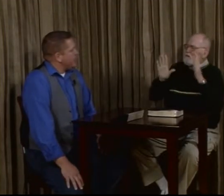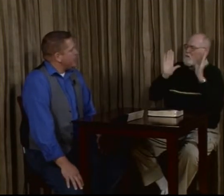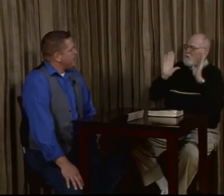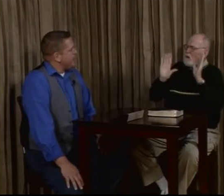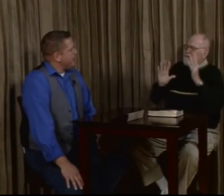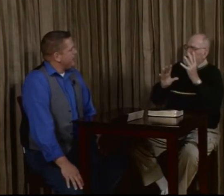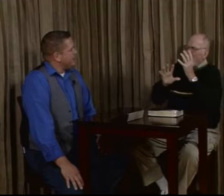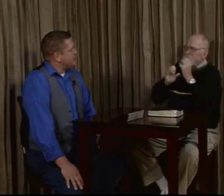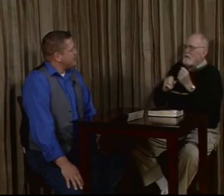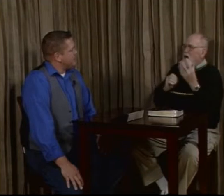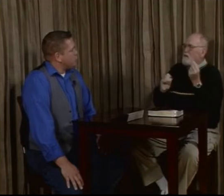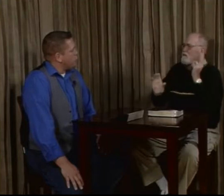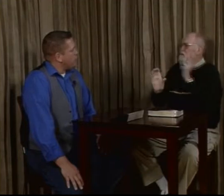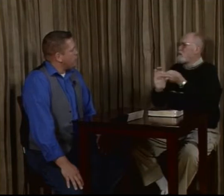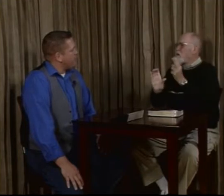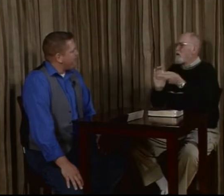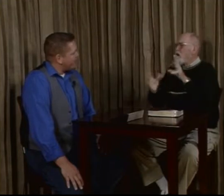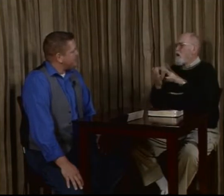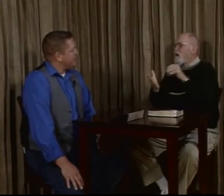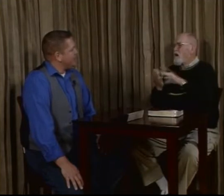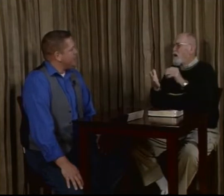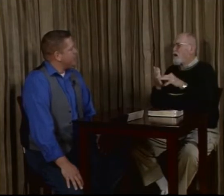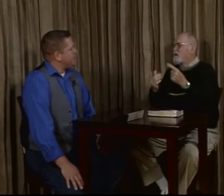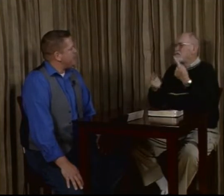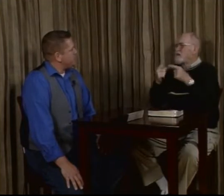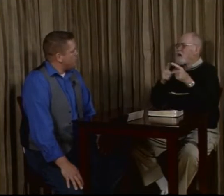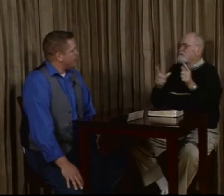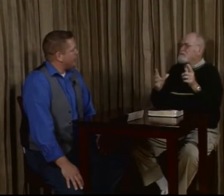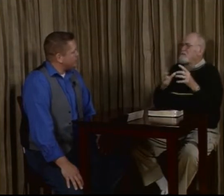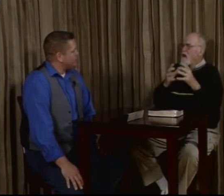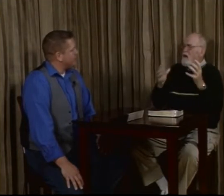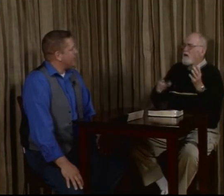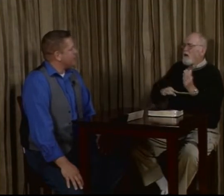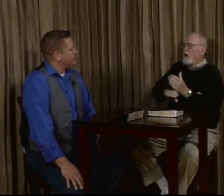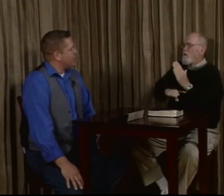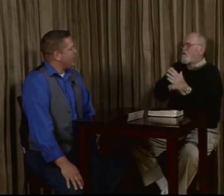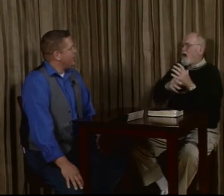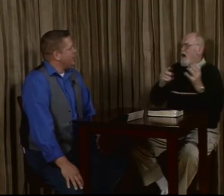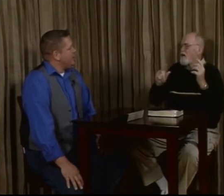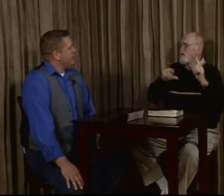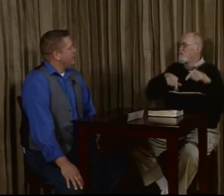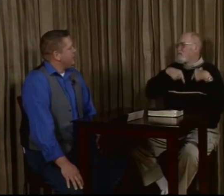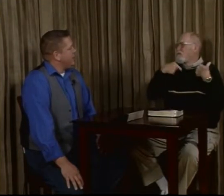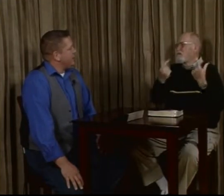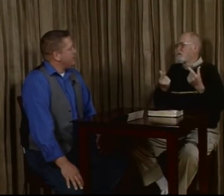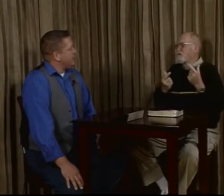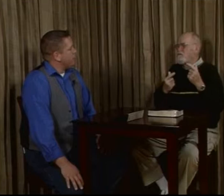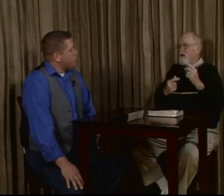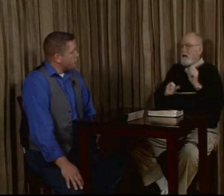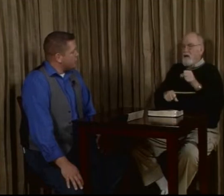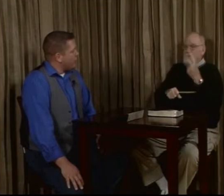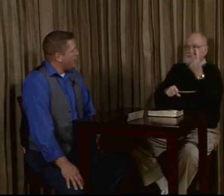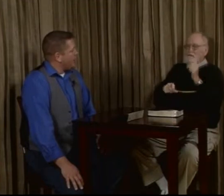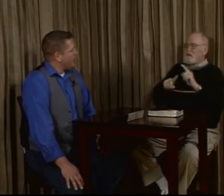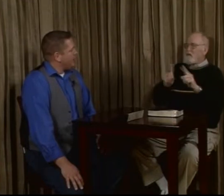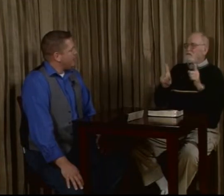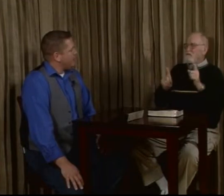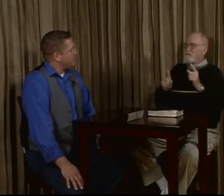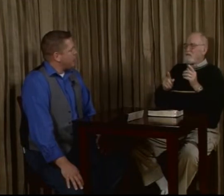a lot of people think it's a wonderful and fascinating language. People are joining and learning Sign Language a lot, and it's been improved a lot. And I